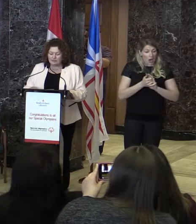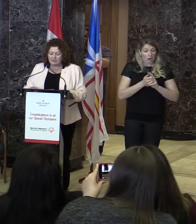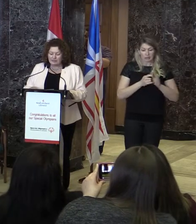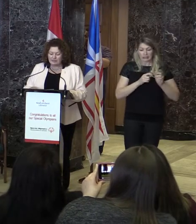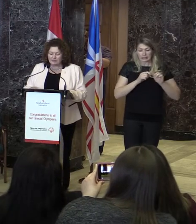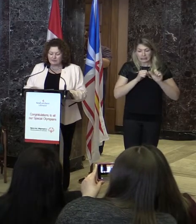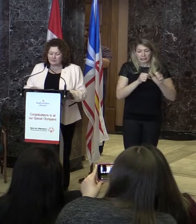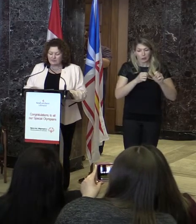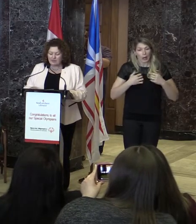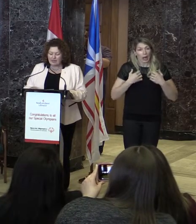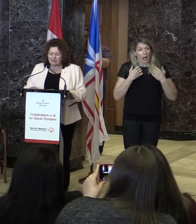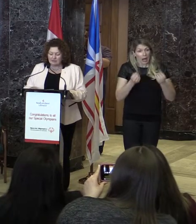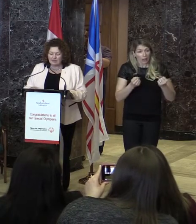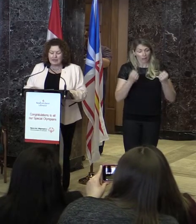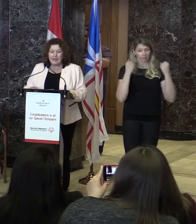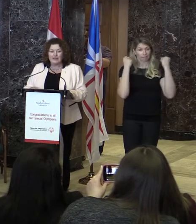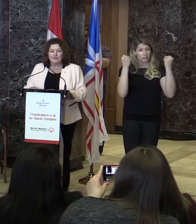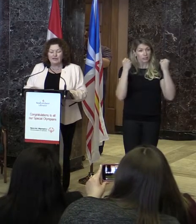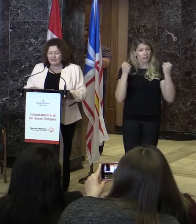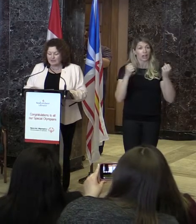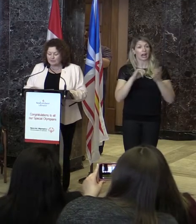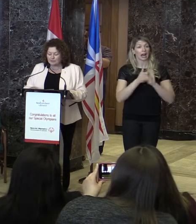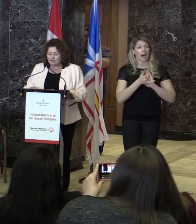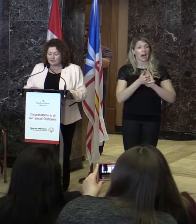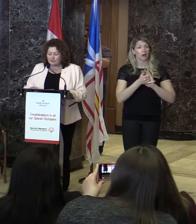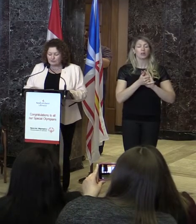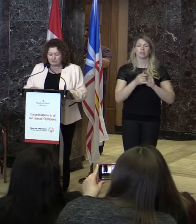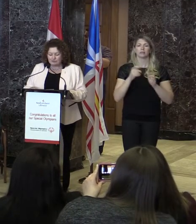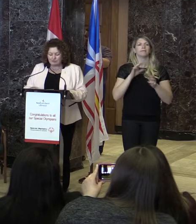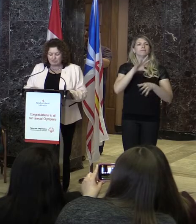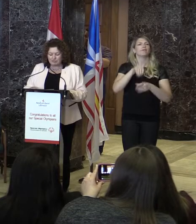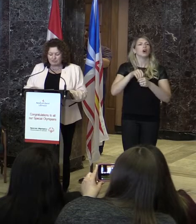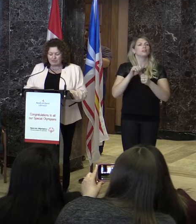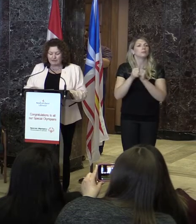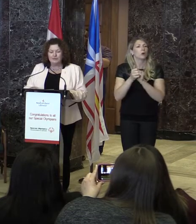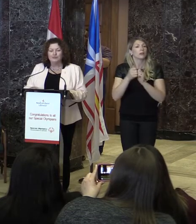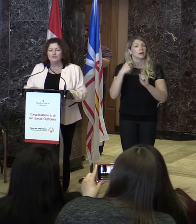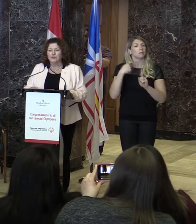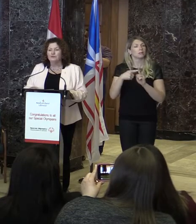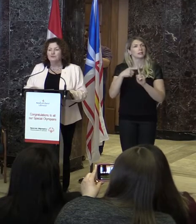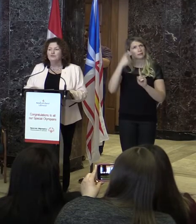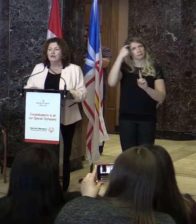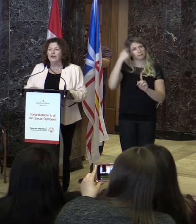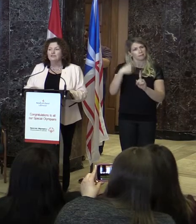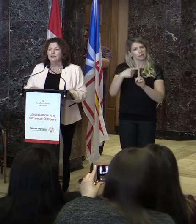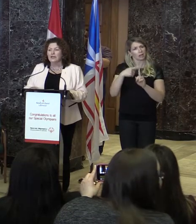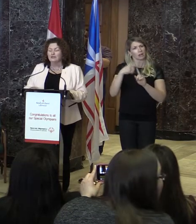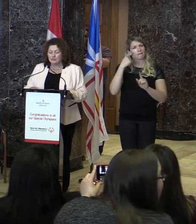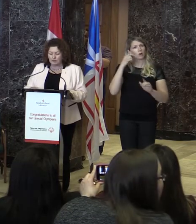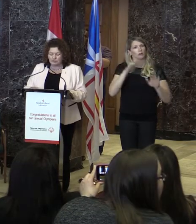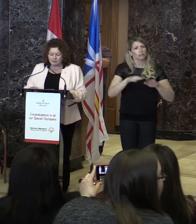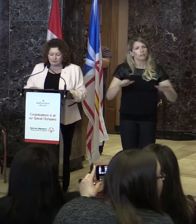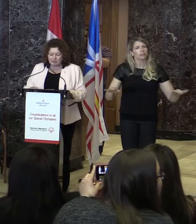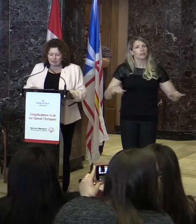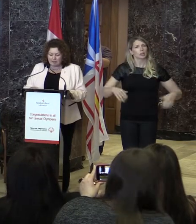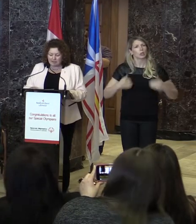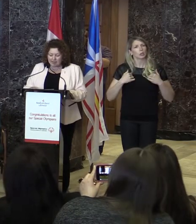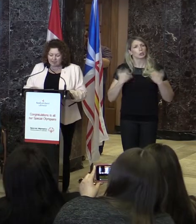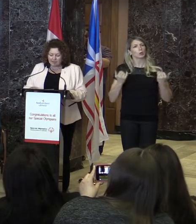to building better physical health and creating a brighter future for children and youth throughout Newfoundland and Labrador.